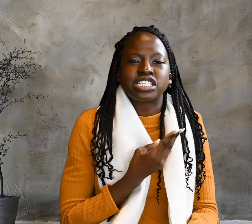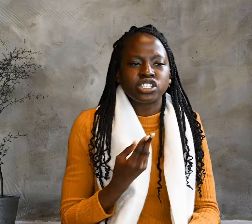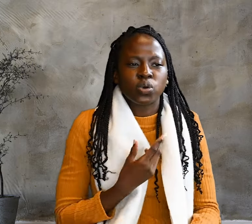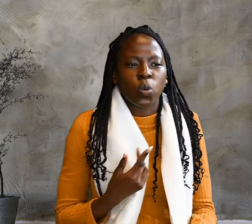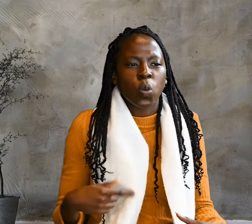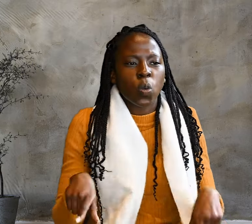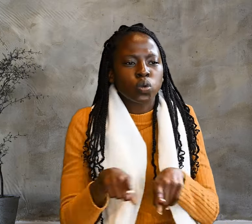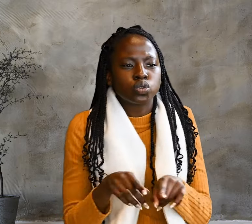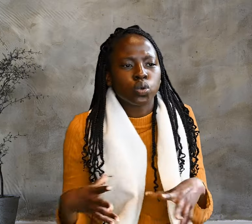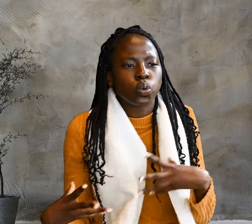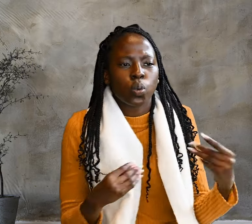with him.